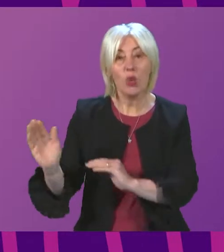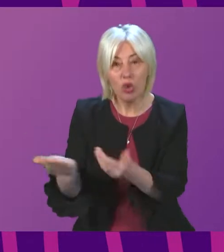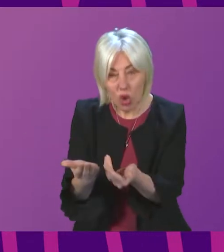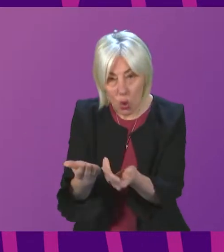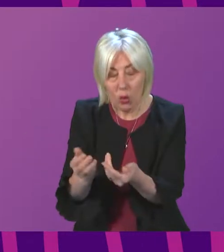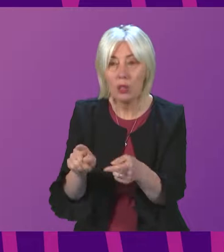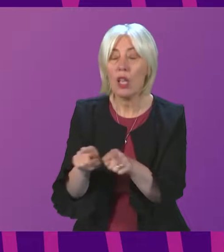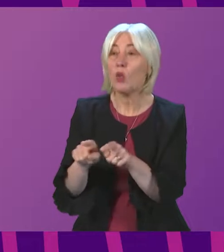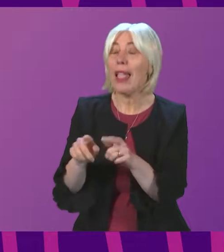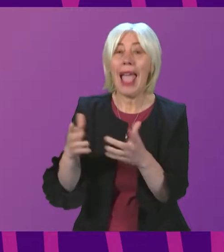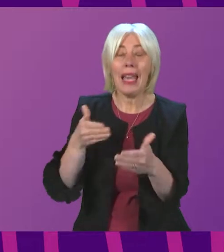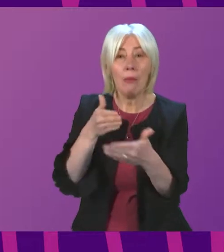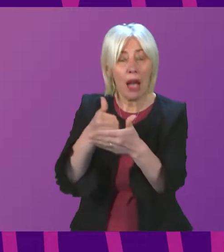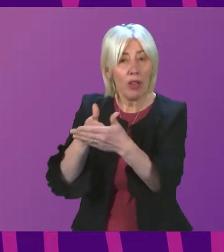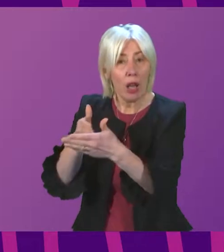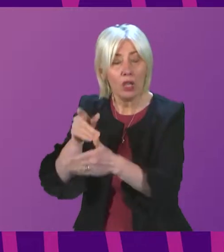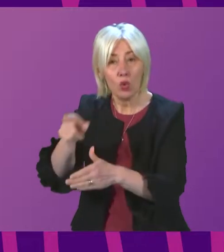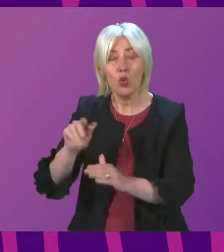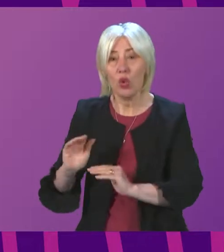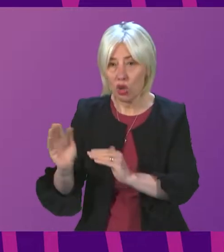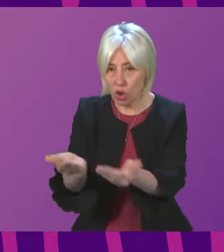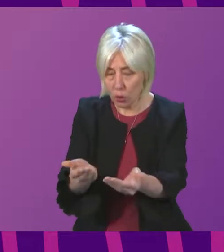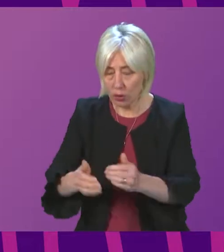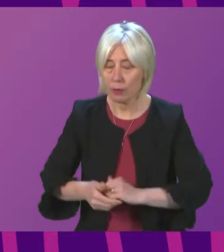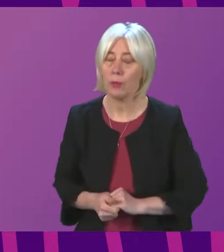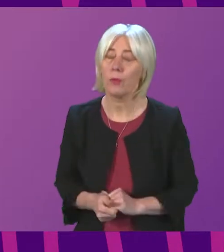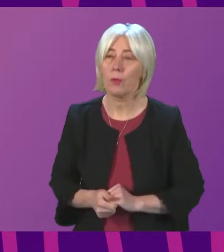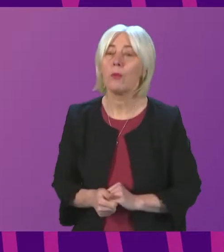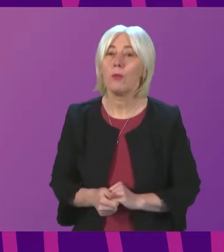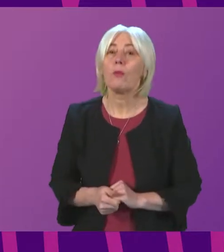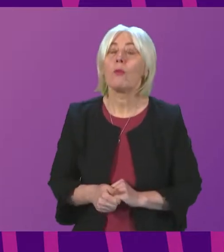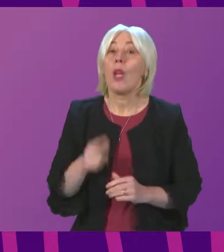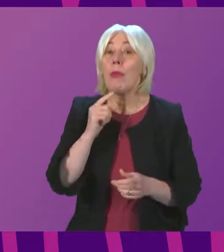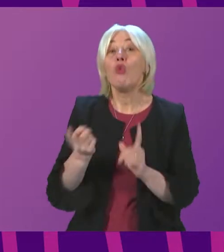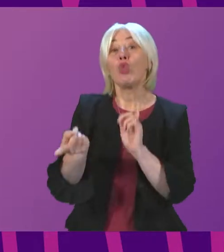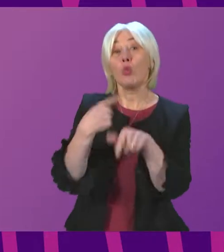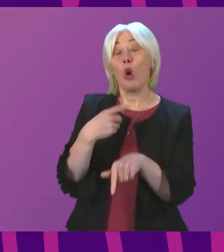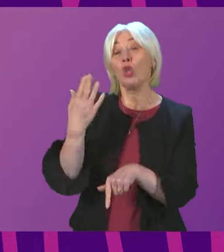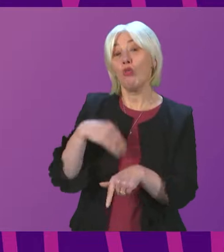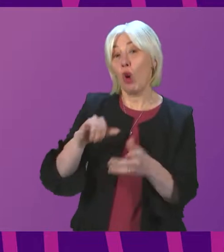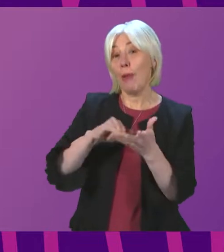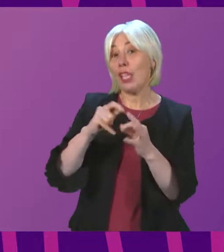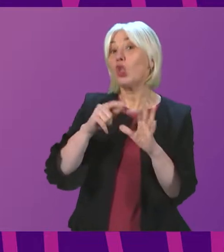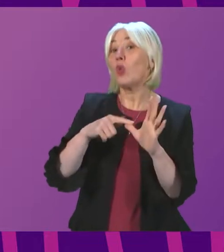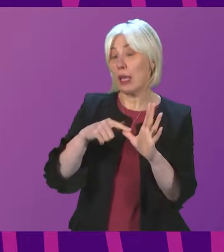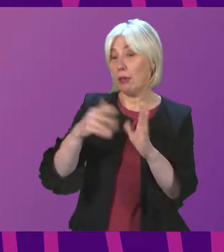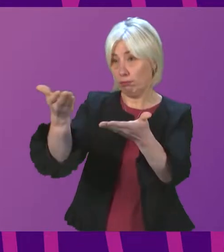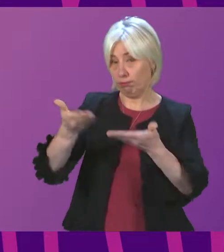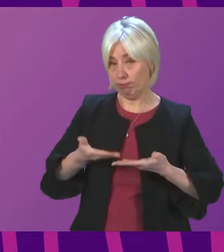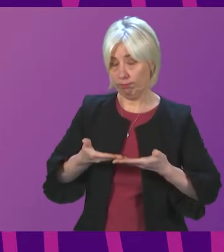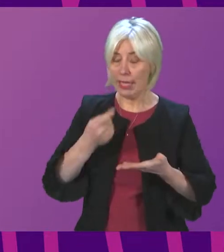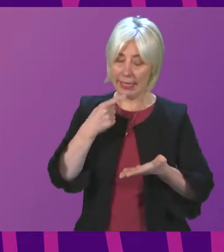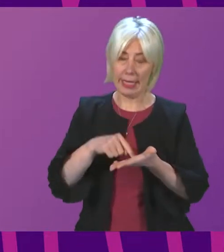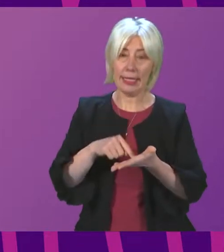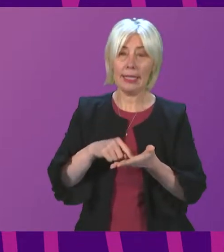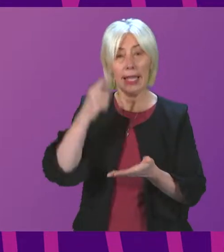which if any obstacles there might be to doing so a response has been received from the sqa it advises